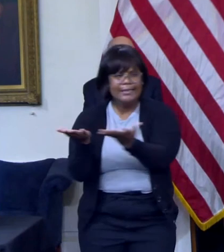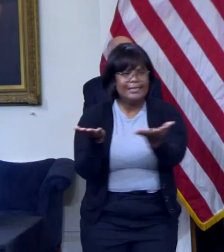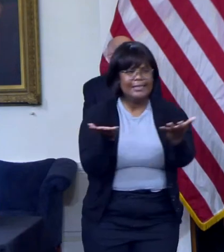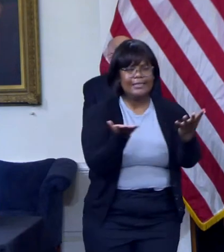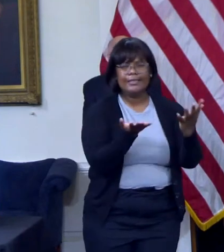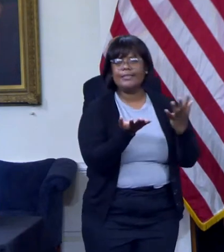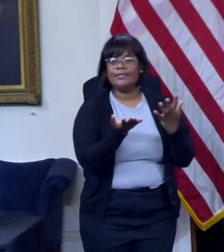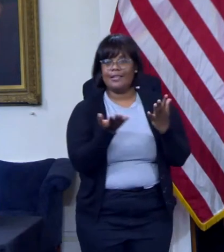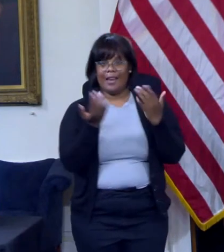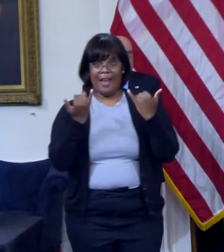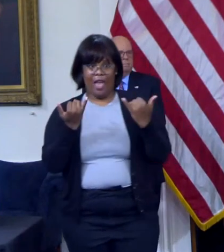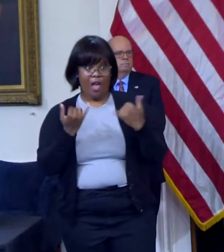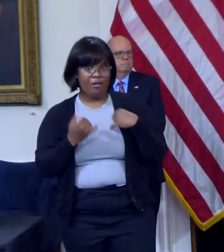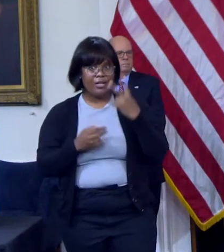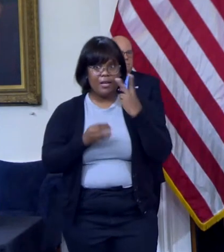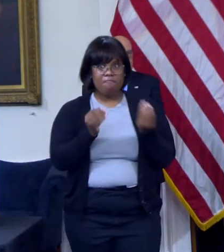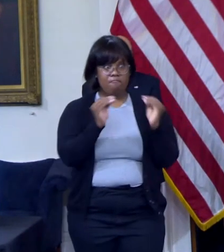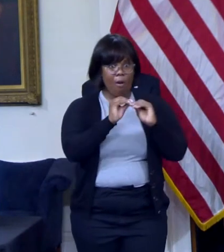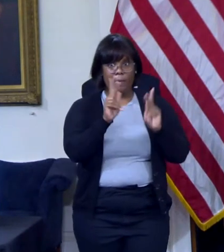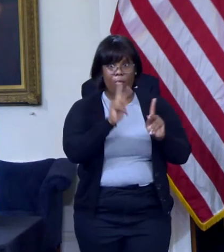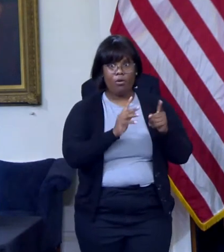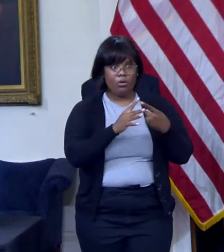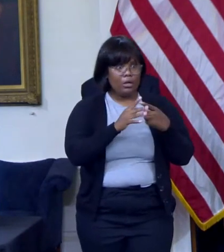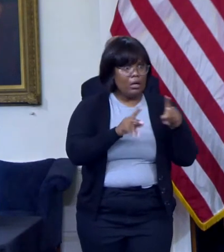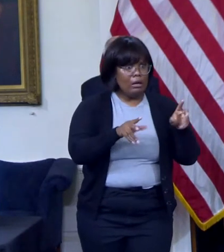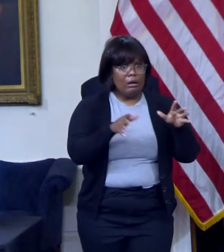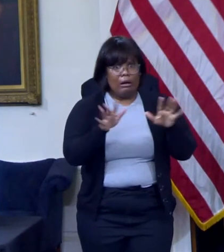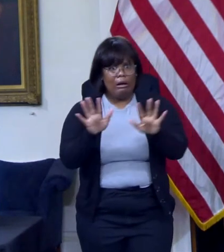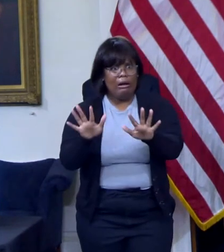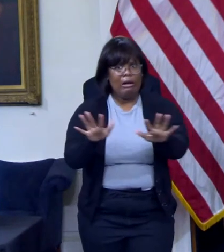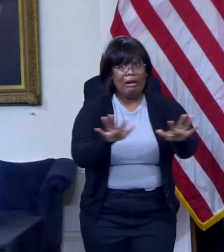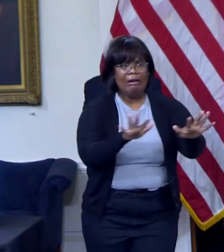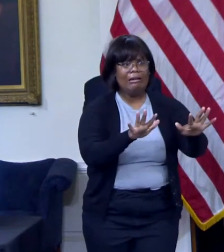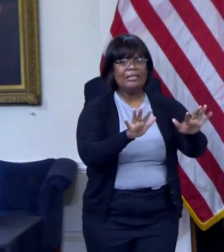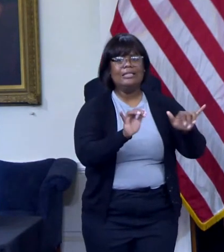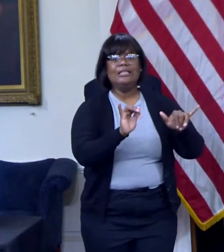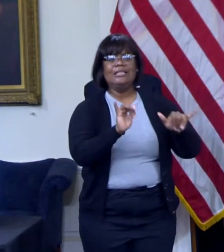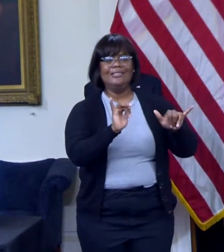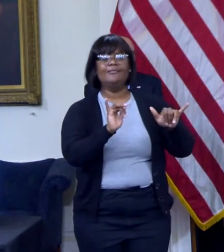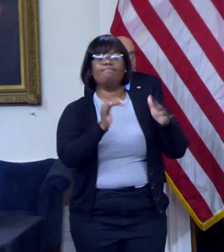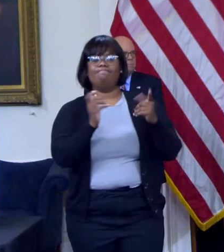are at risk, you rightfully mandate and order.